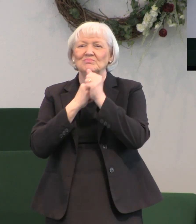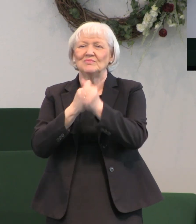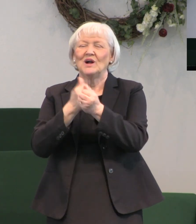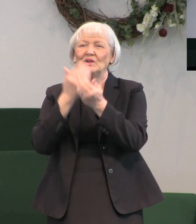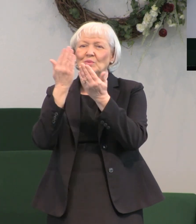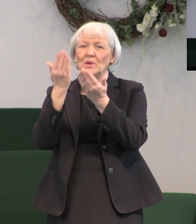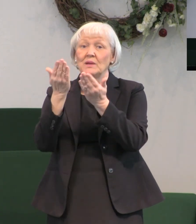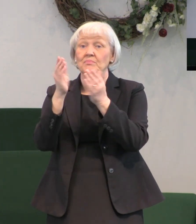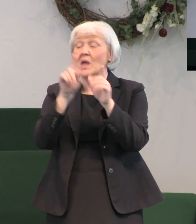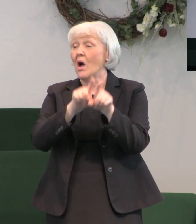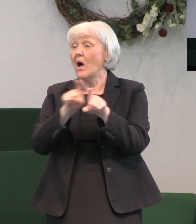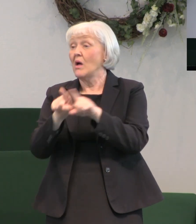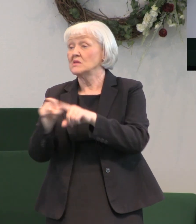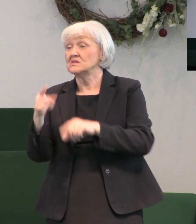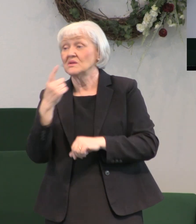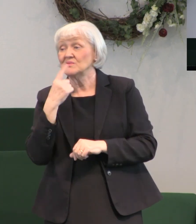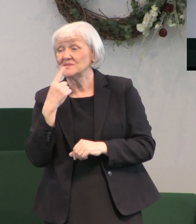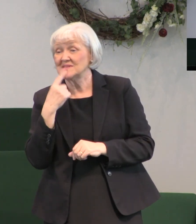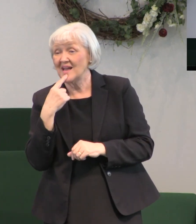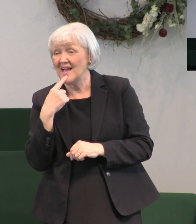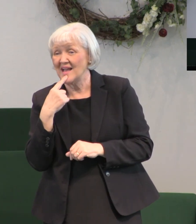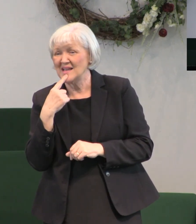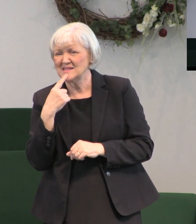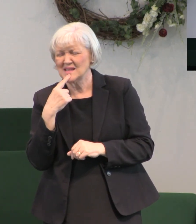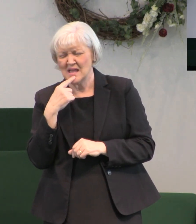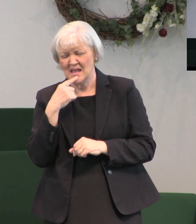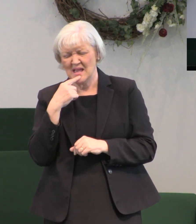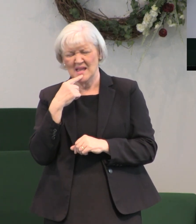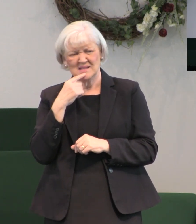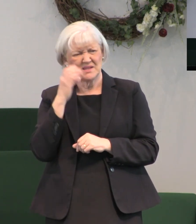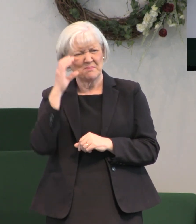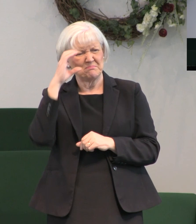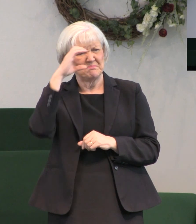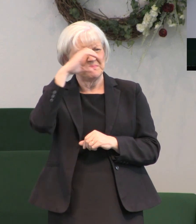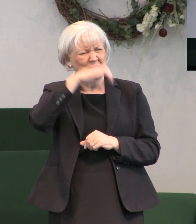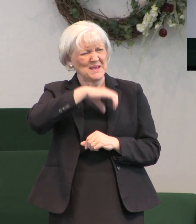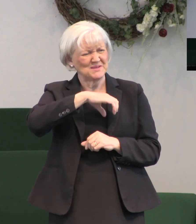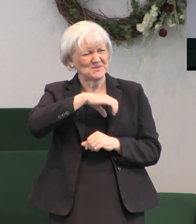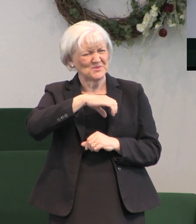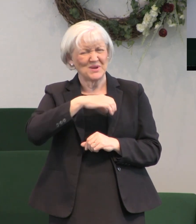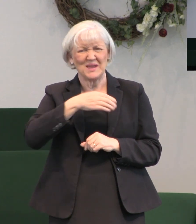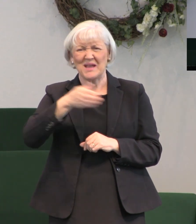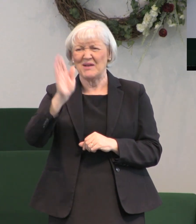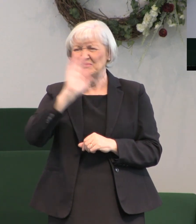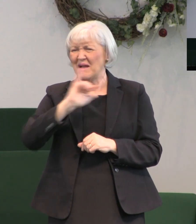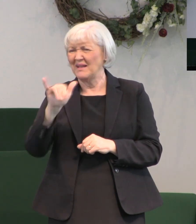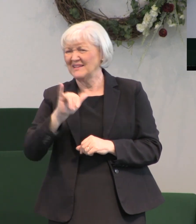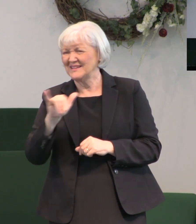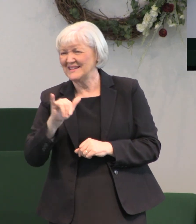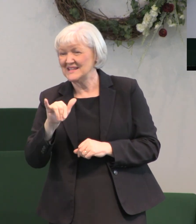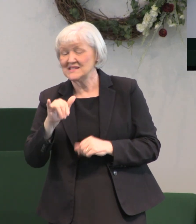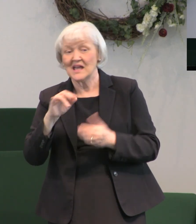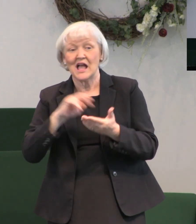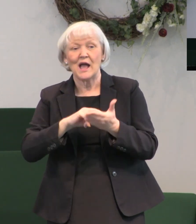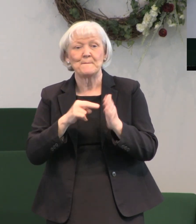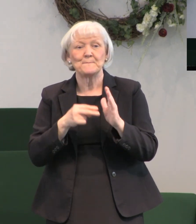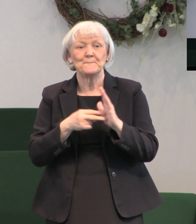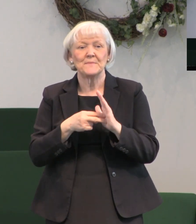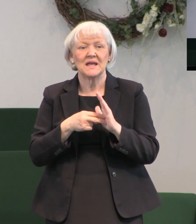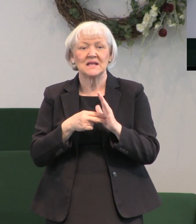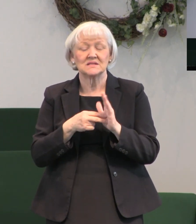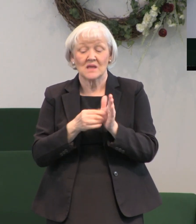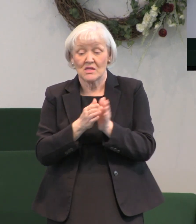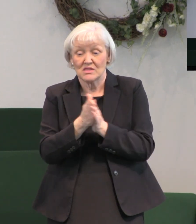but also he says that this is the mystery of godliness that means that this is the